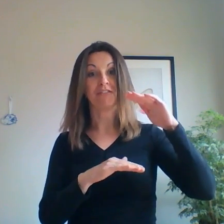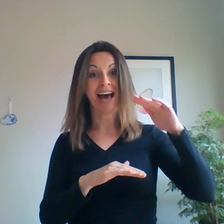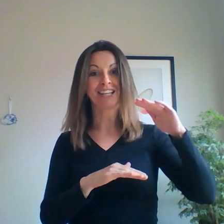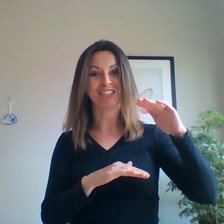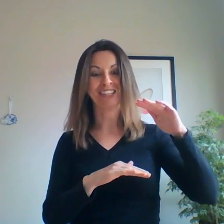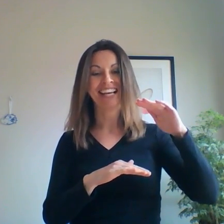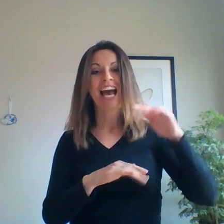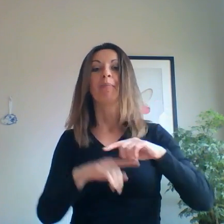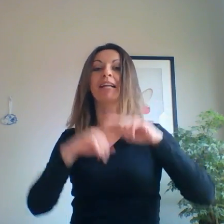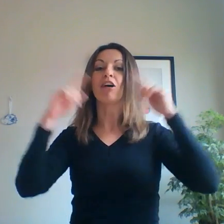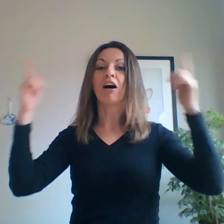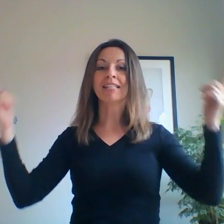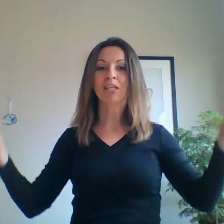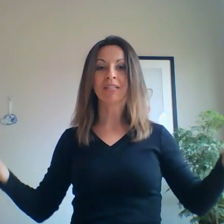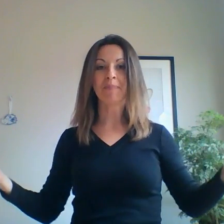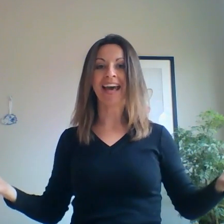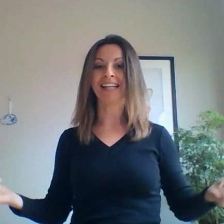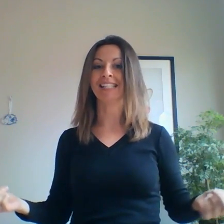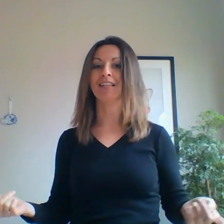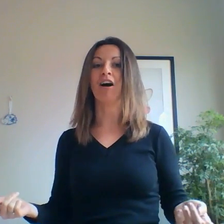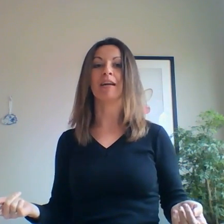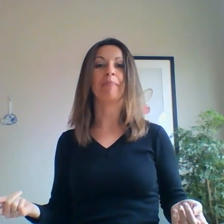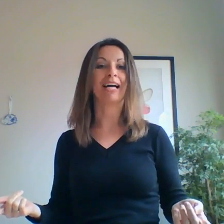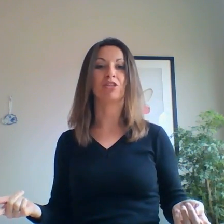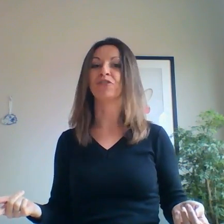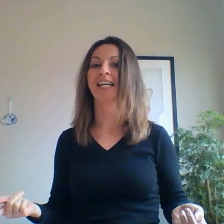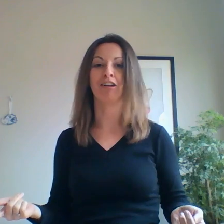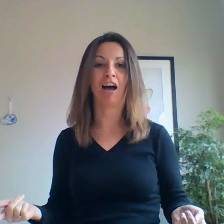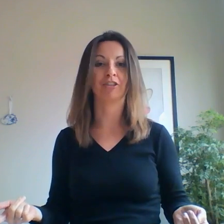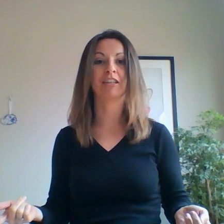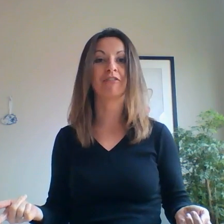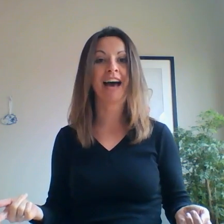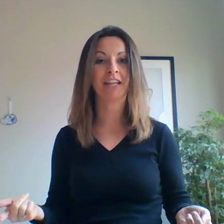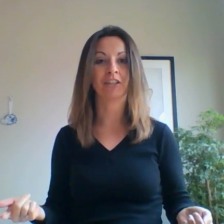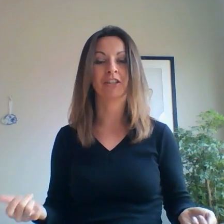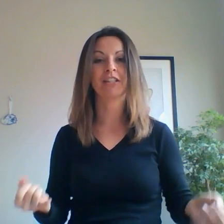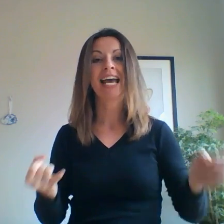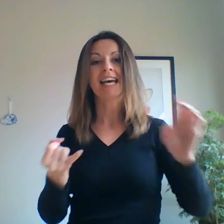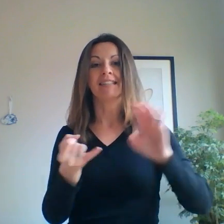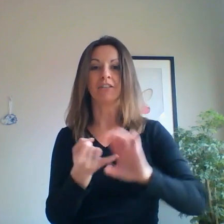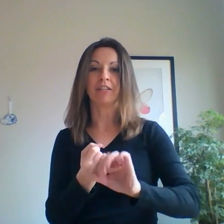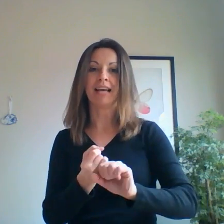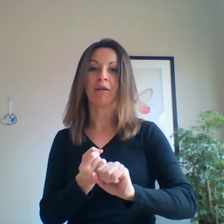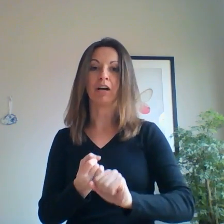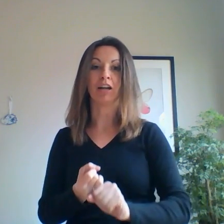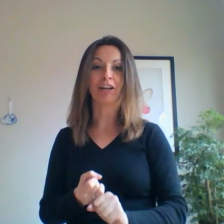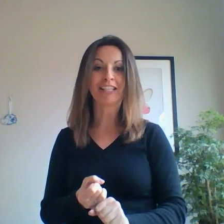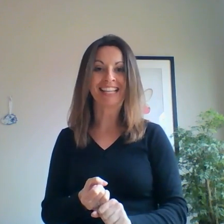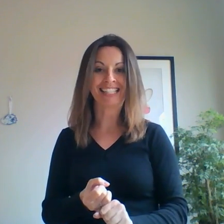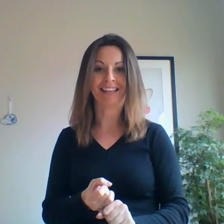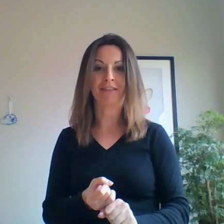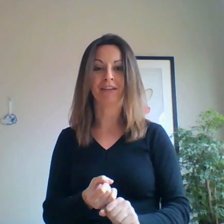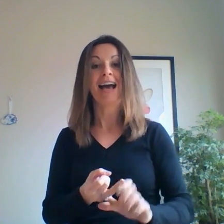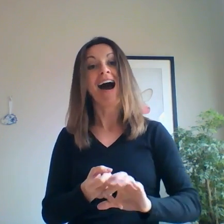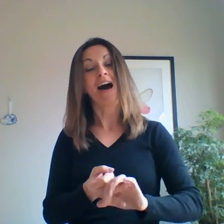factor but it also depends on a bunch of psychological factors such as our alertness level, our